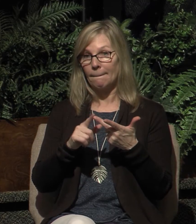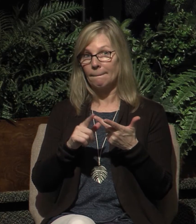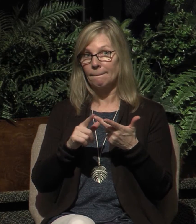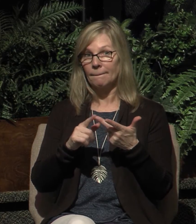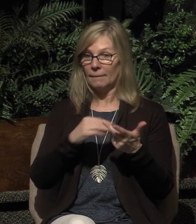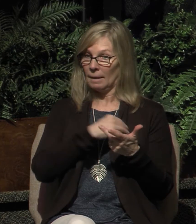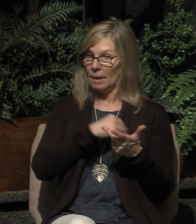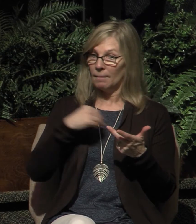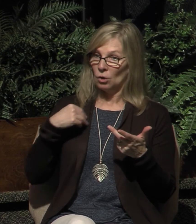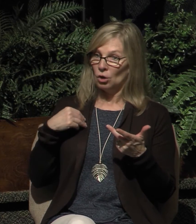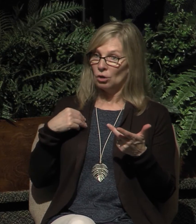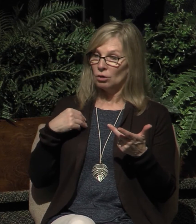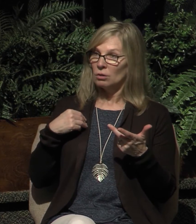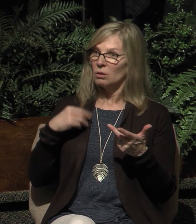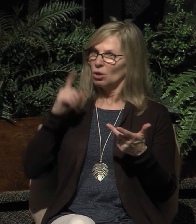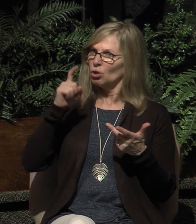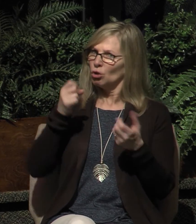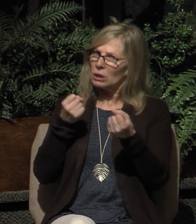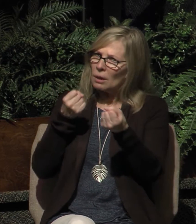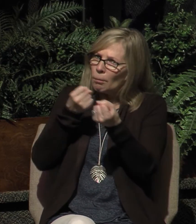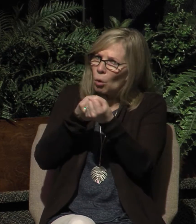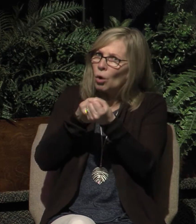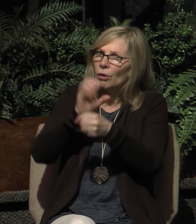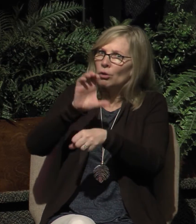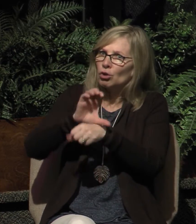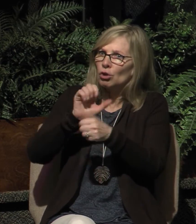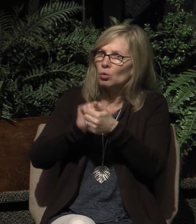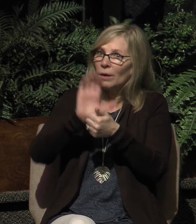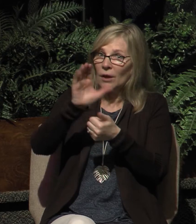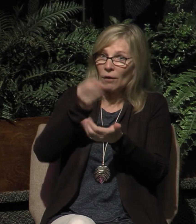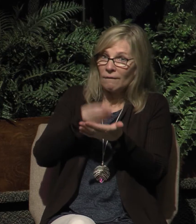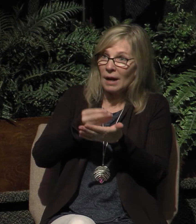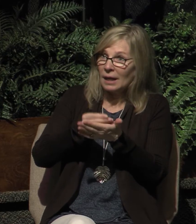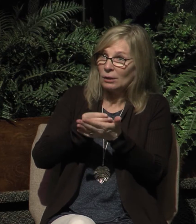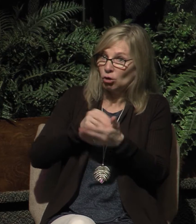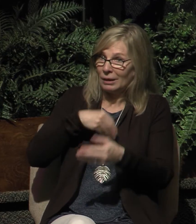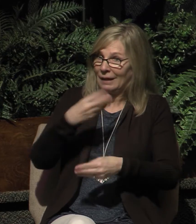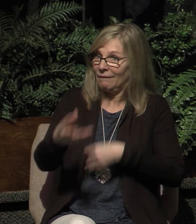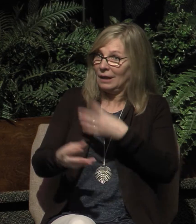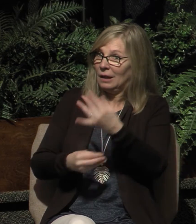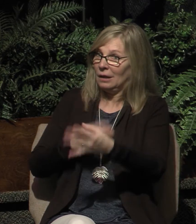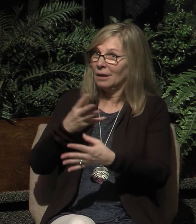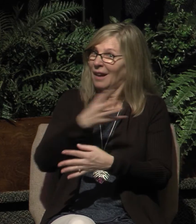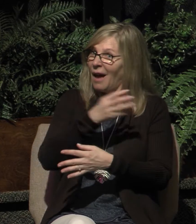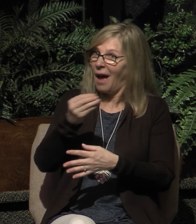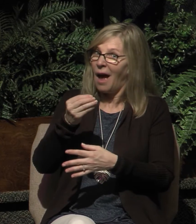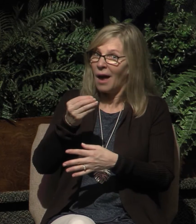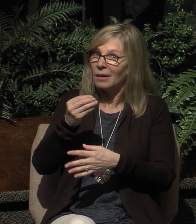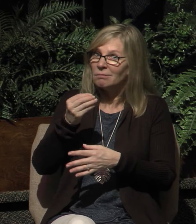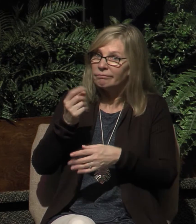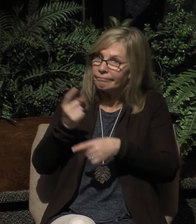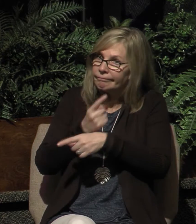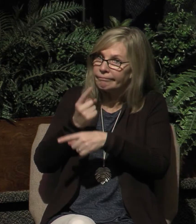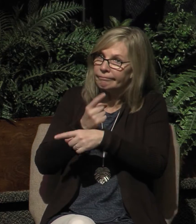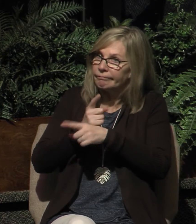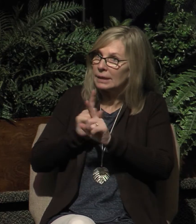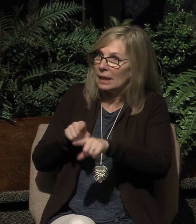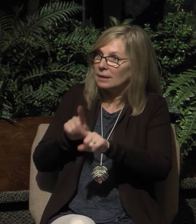Members are to support the church by their financial giving and faithful attendance. Now, before I